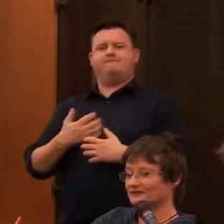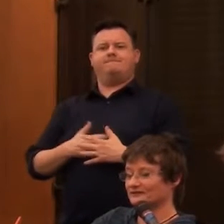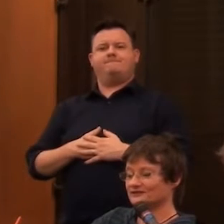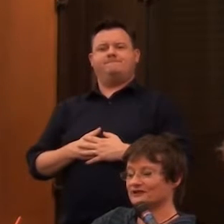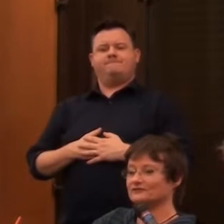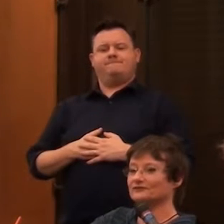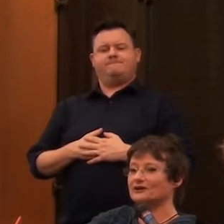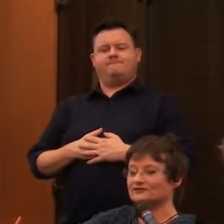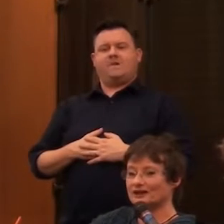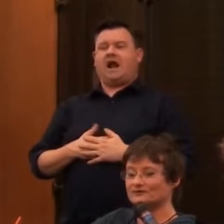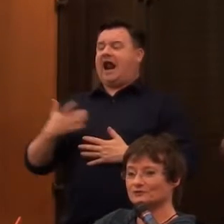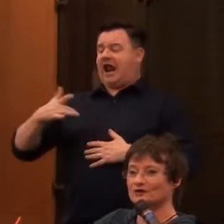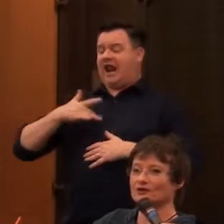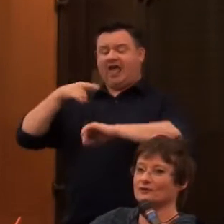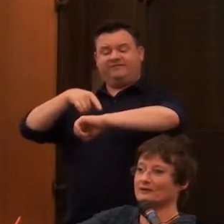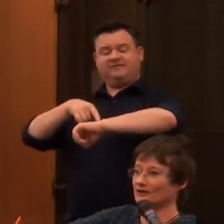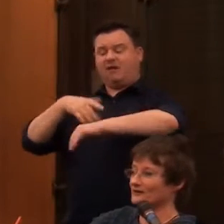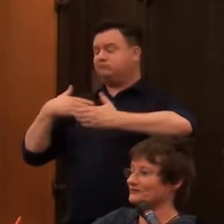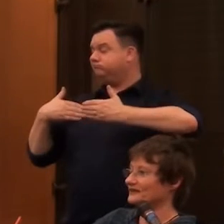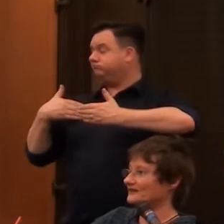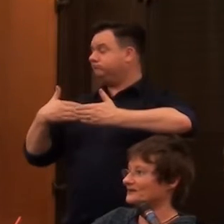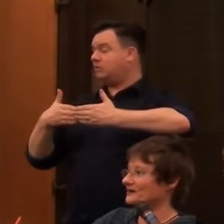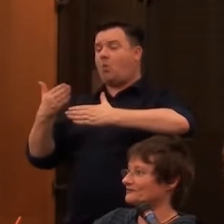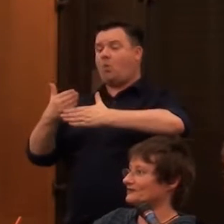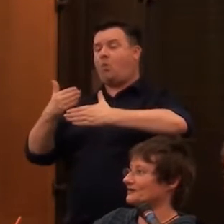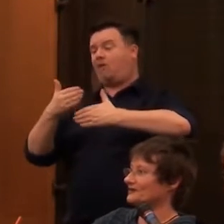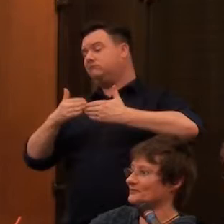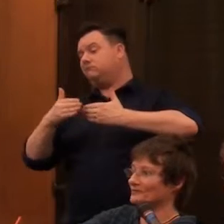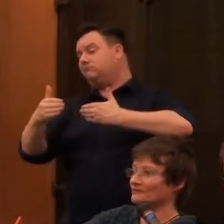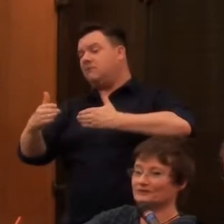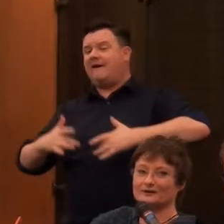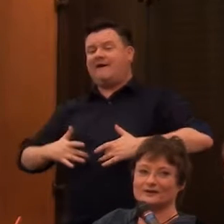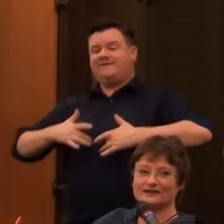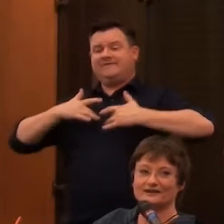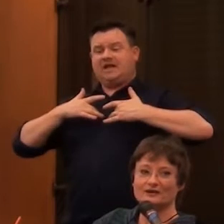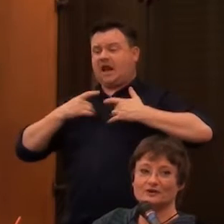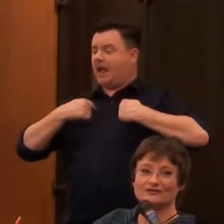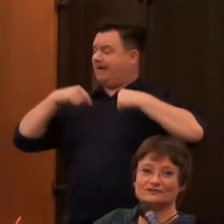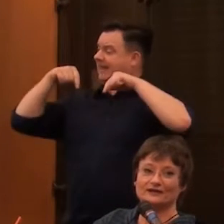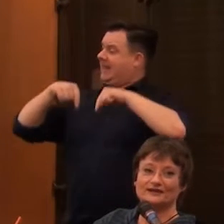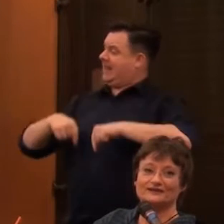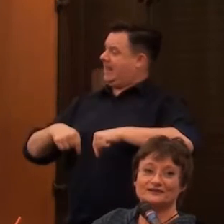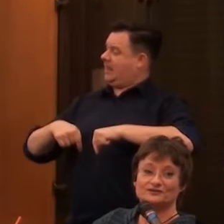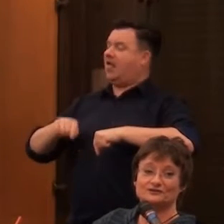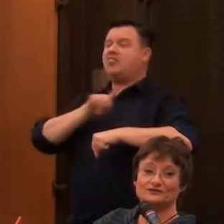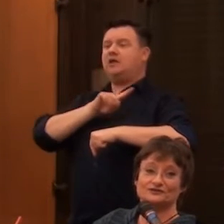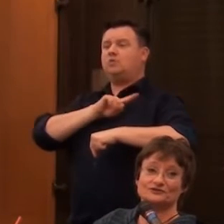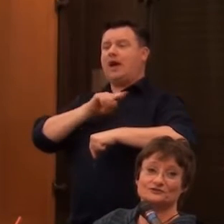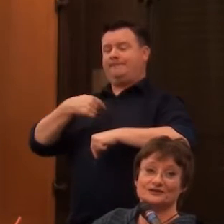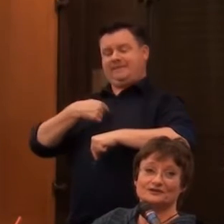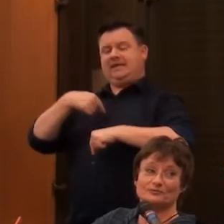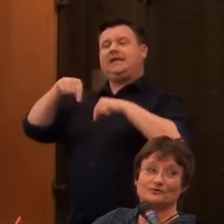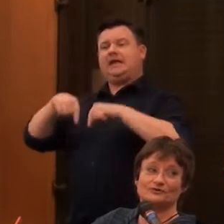of lifetime's work where I feel like I'm here, but on this planet, to